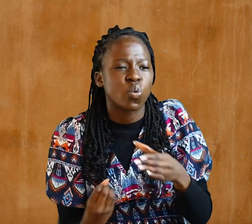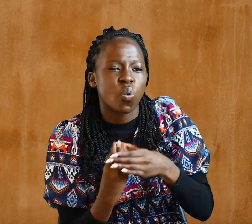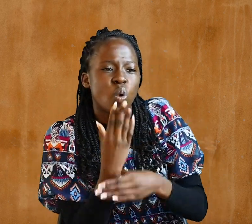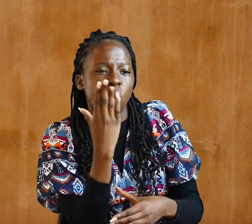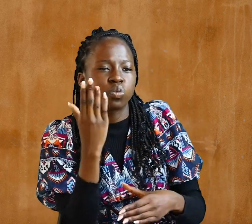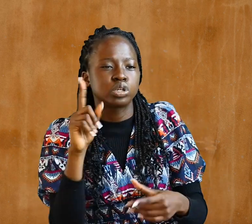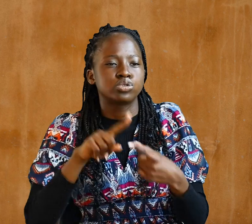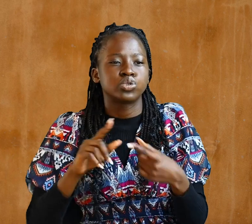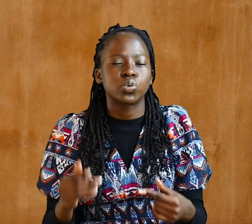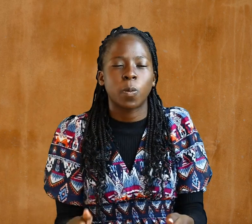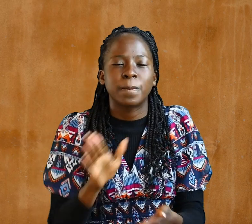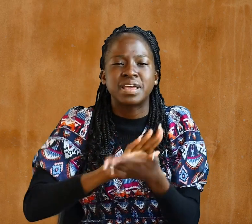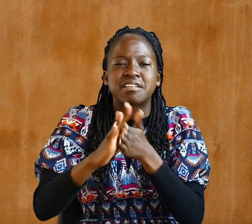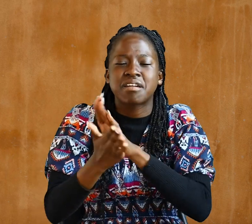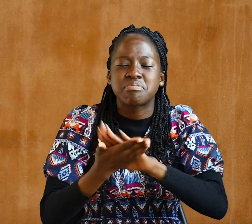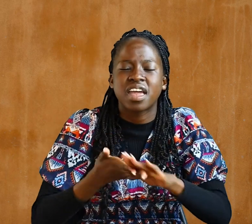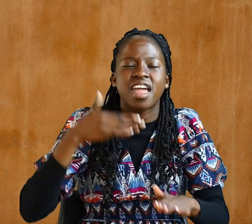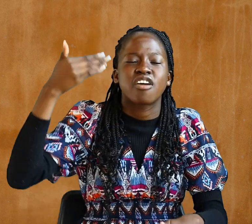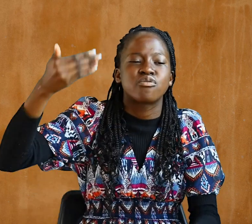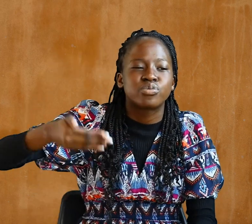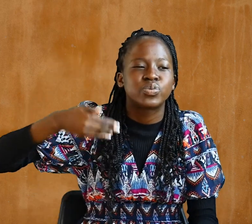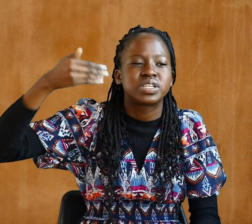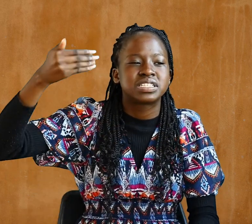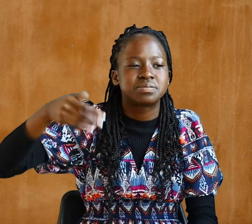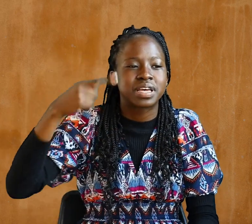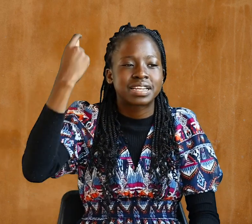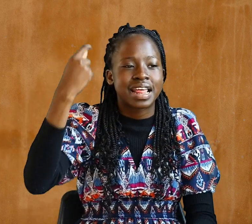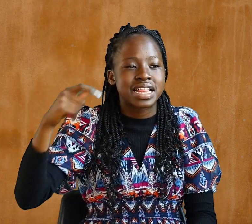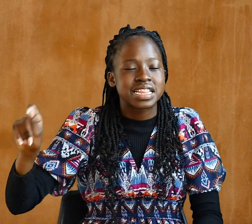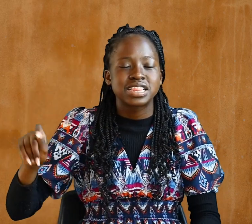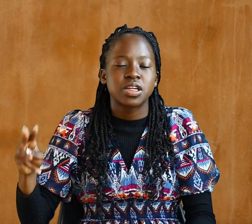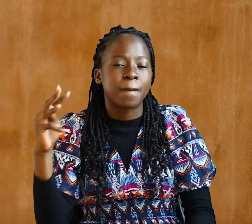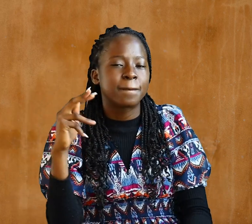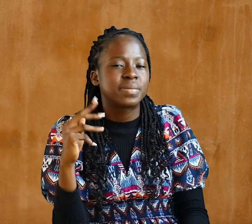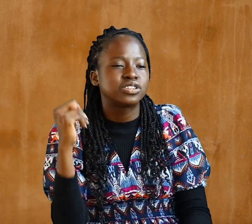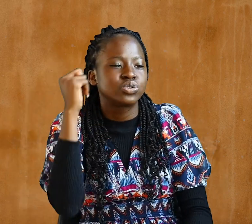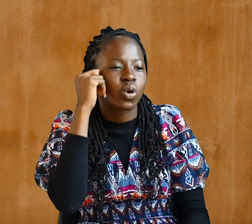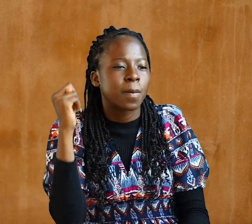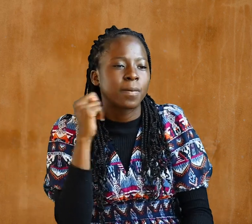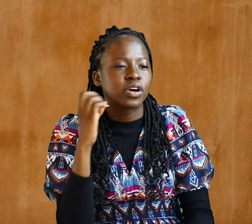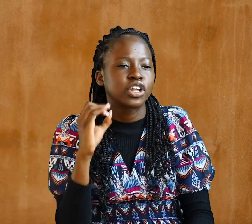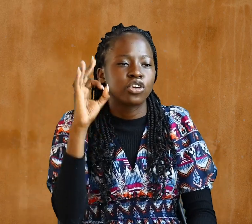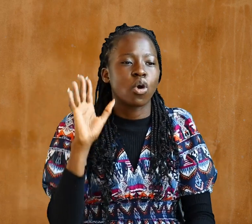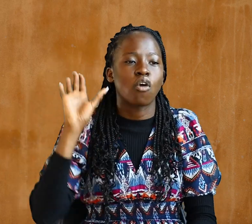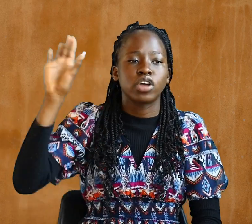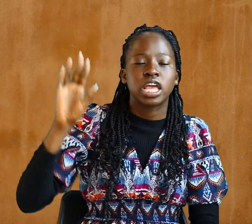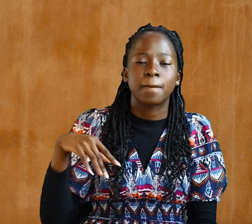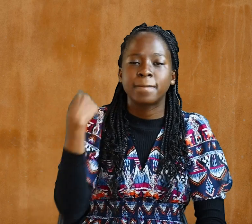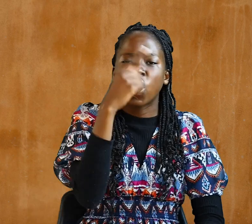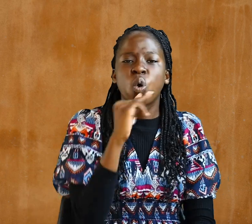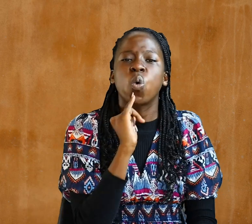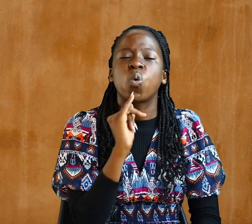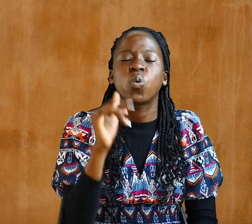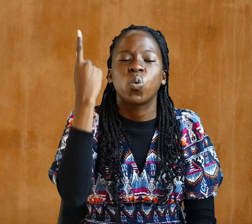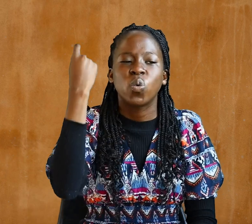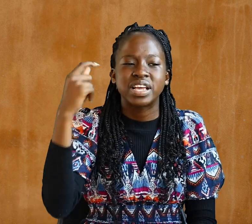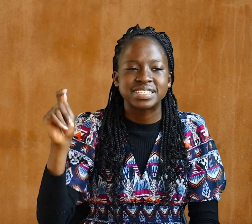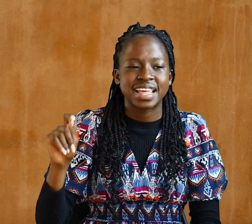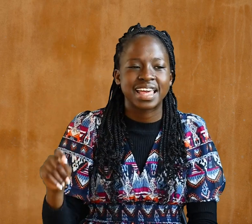grow to become, in every respect The mature body of him who is the